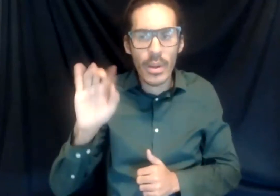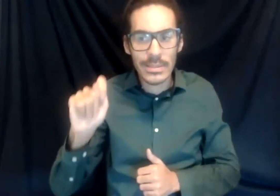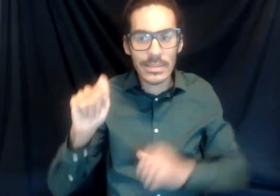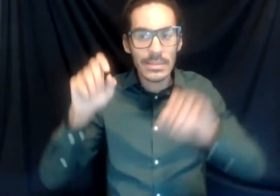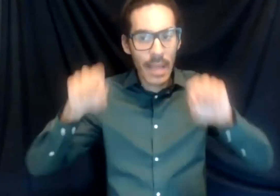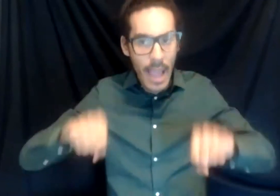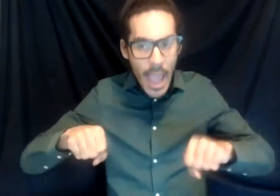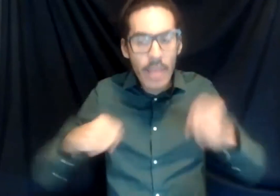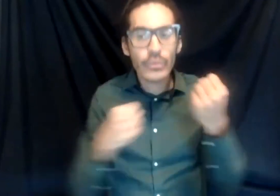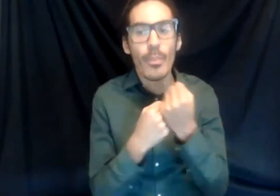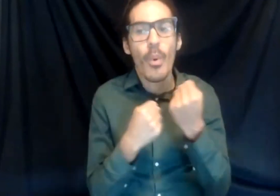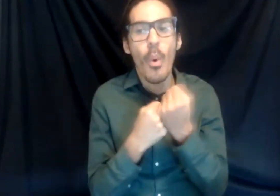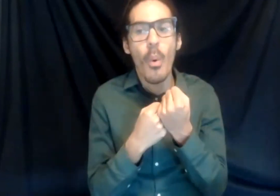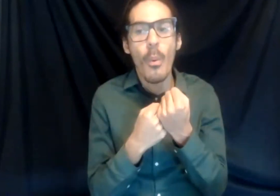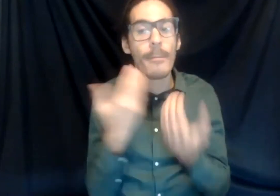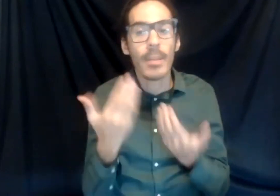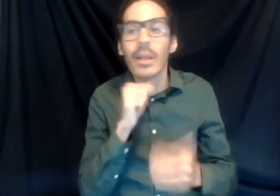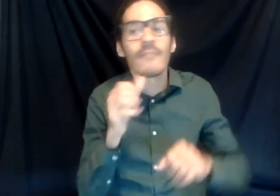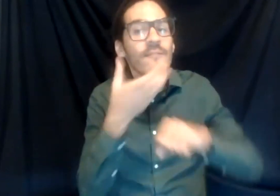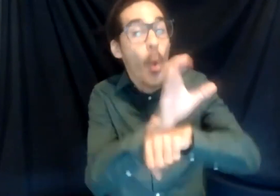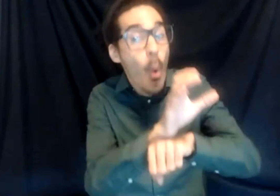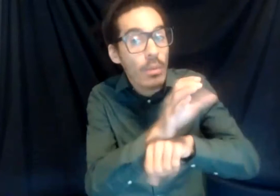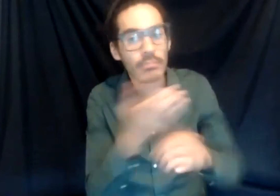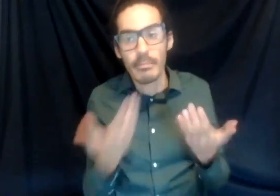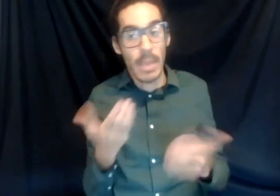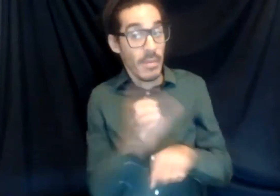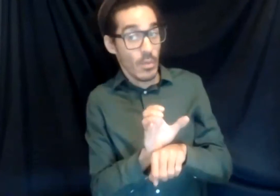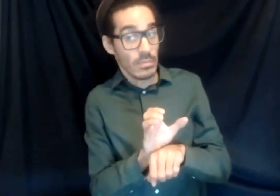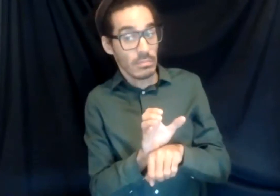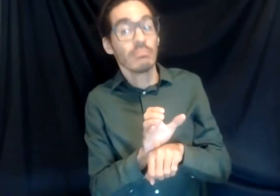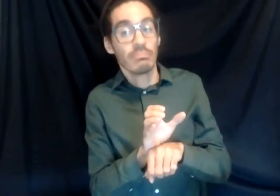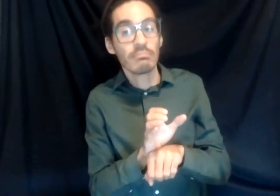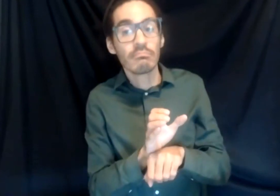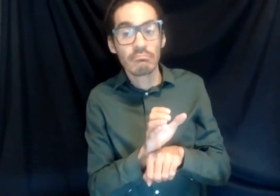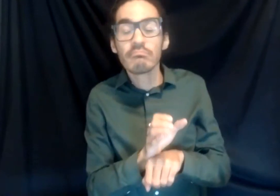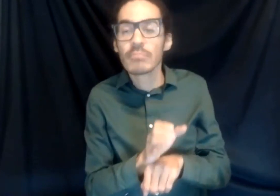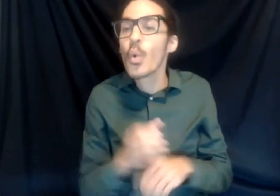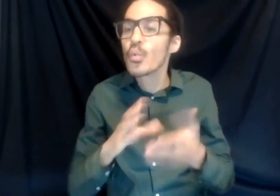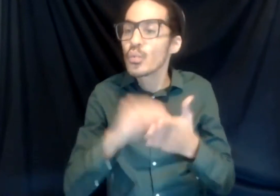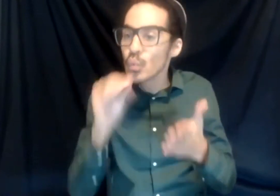support, maybe not force, maybe force students to sort of get out of their bubble.